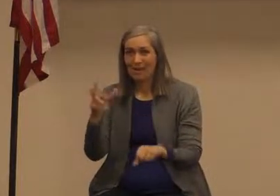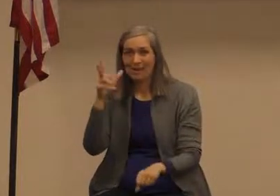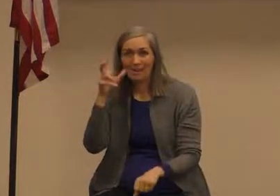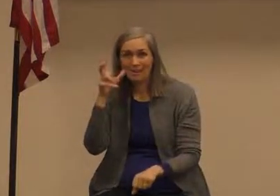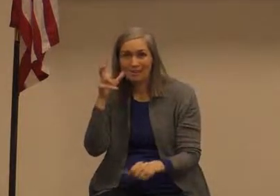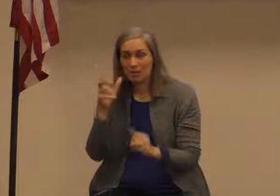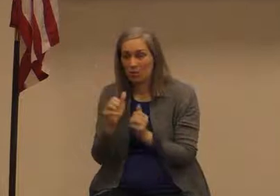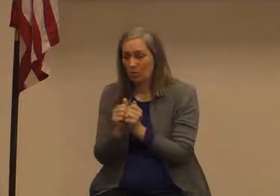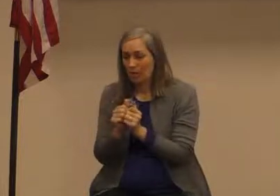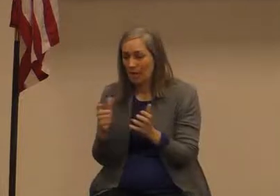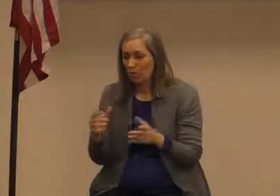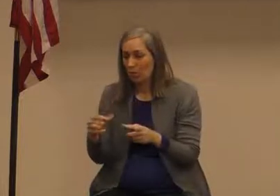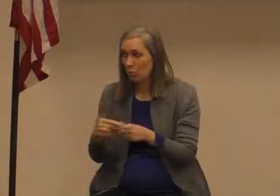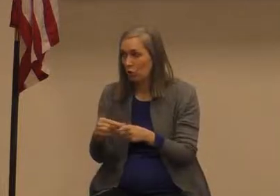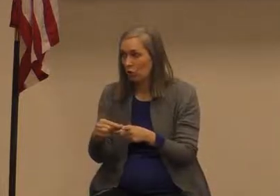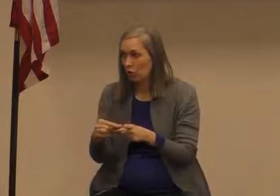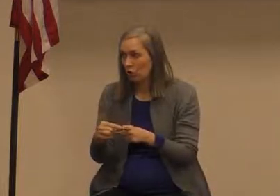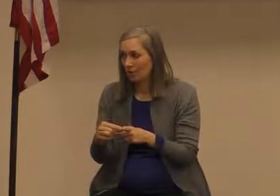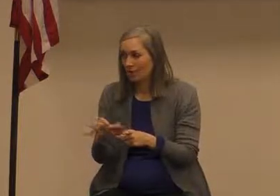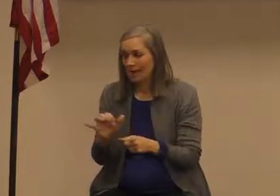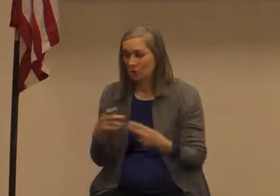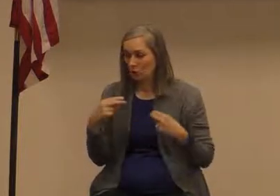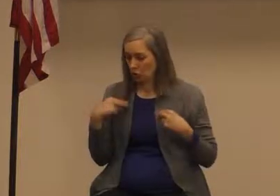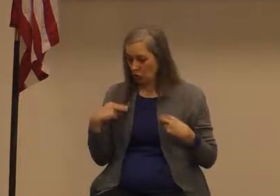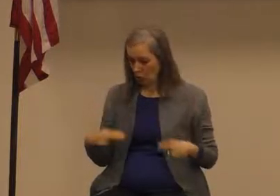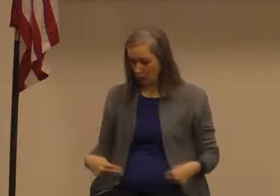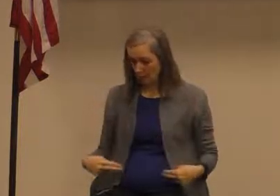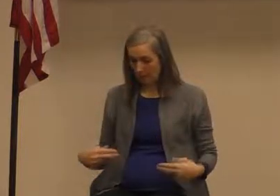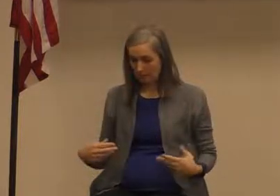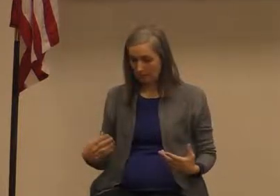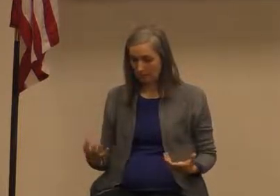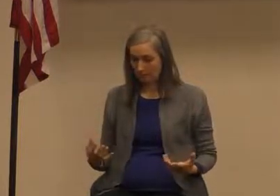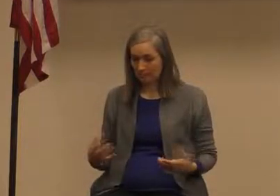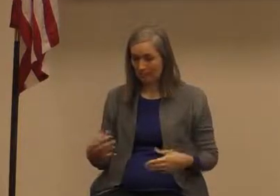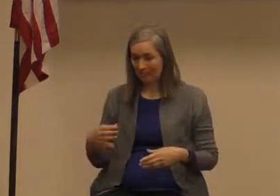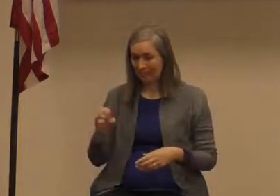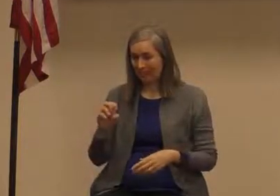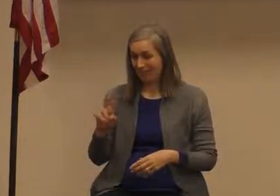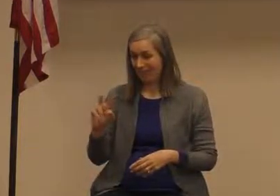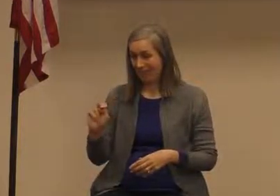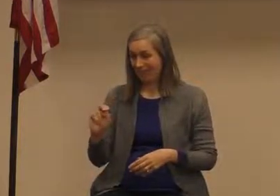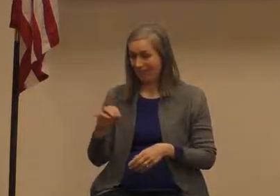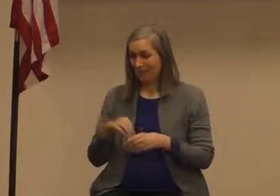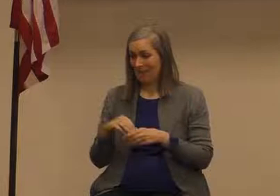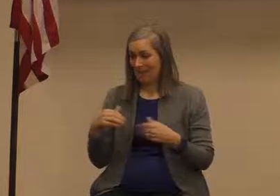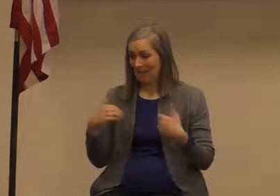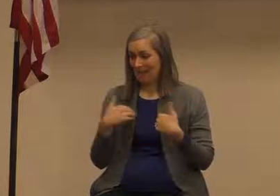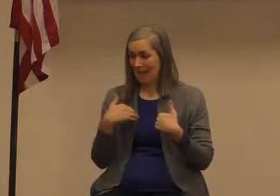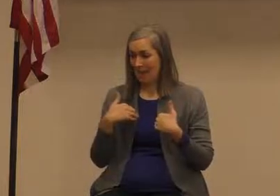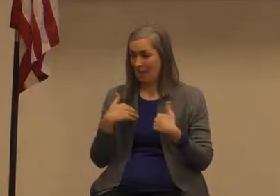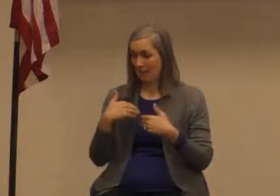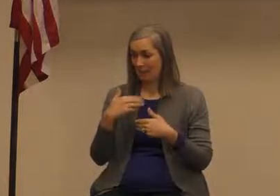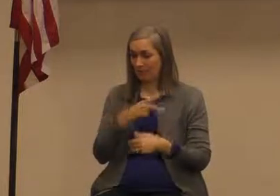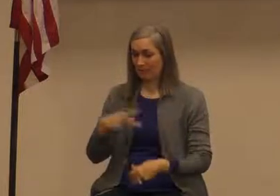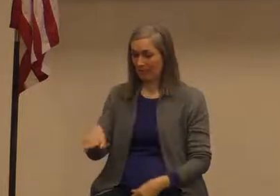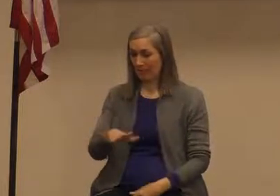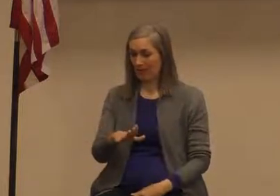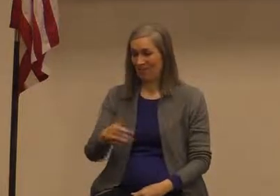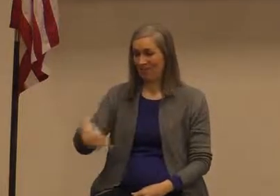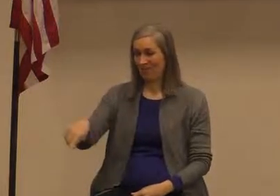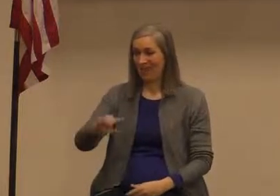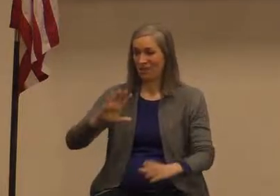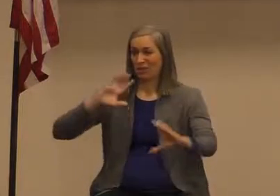right we know that as humans even in the animal kingdom if you will communication takes various